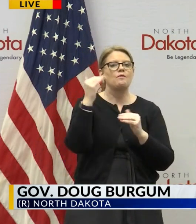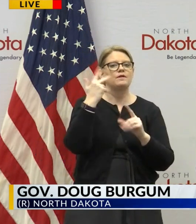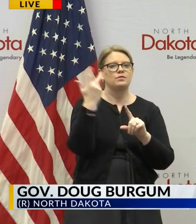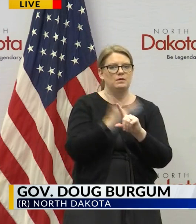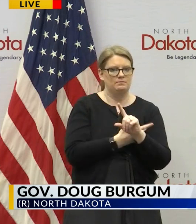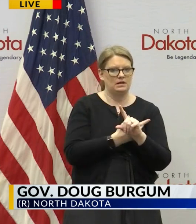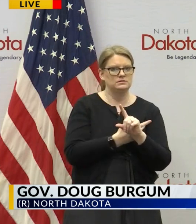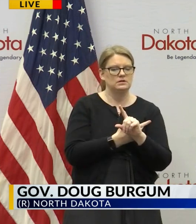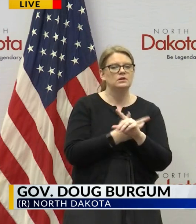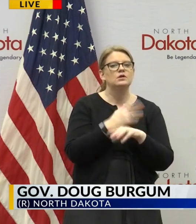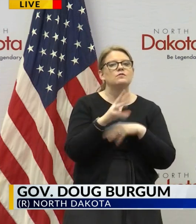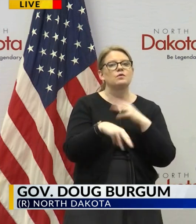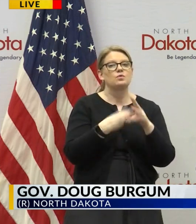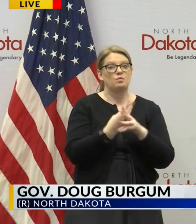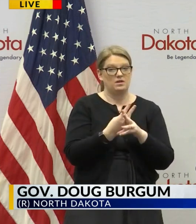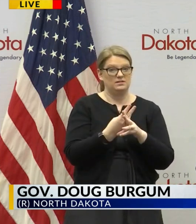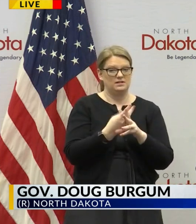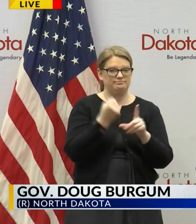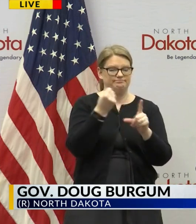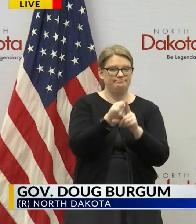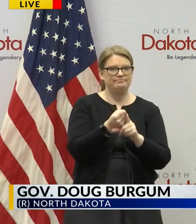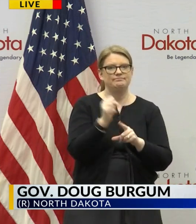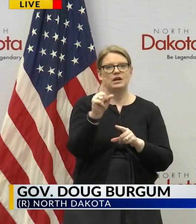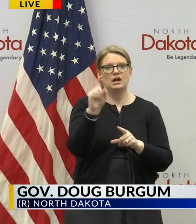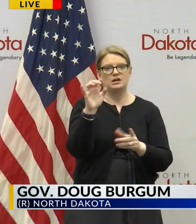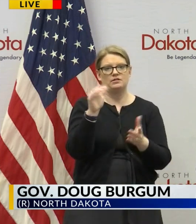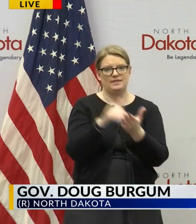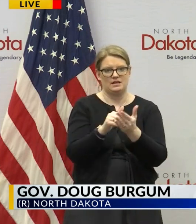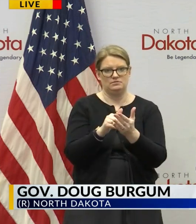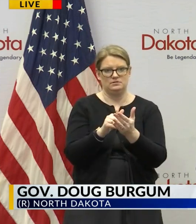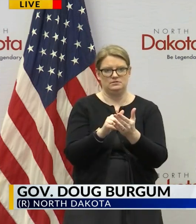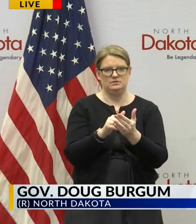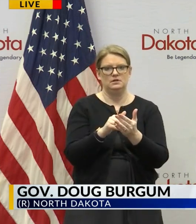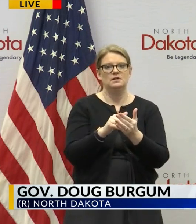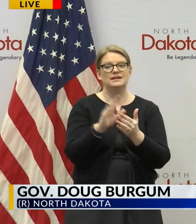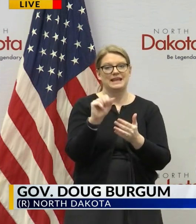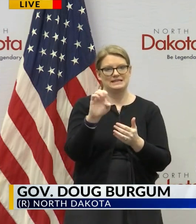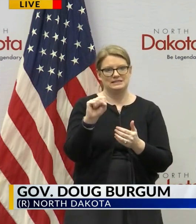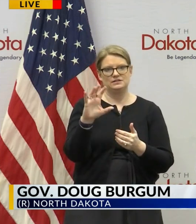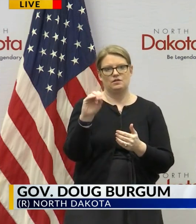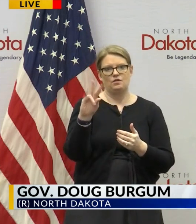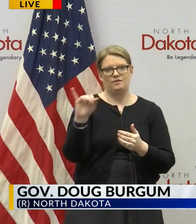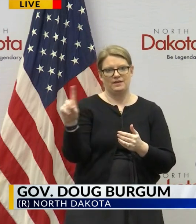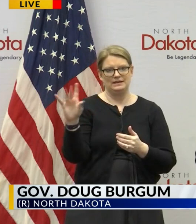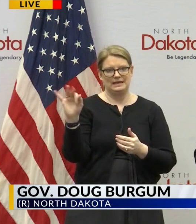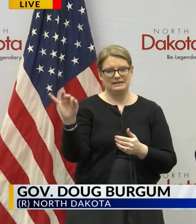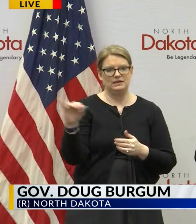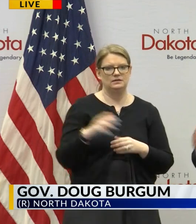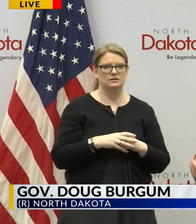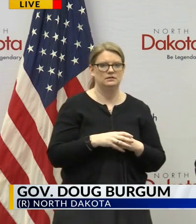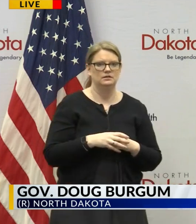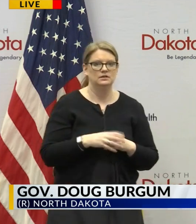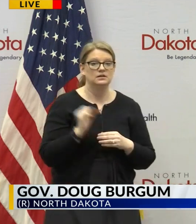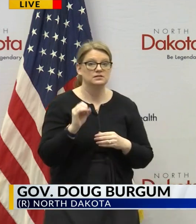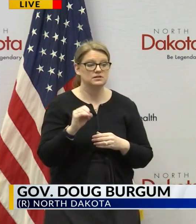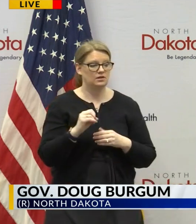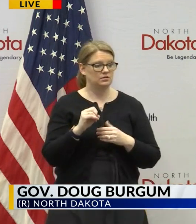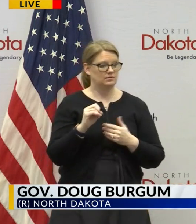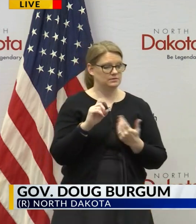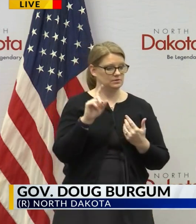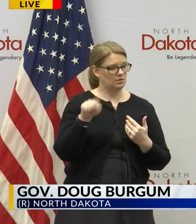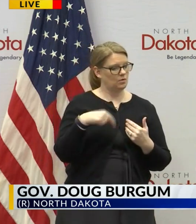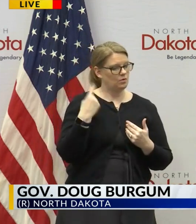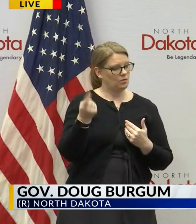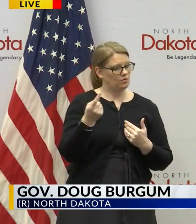thousand cases of COVID-19 it took only 12 days for the world to experience the next hundred thousand cases